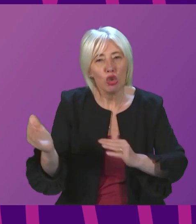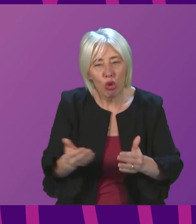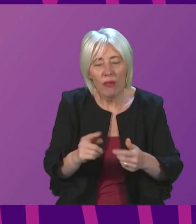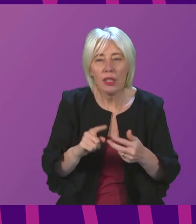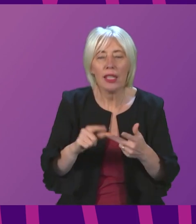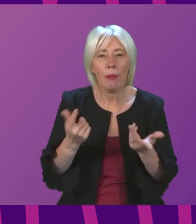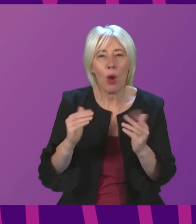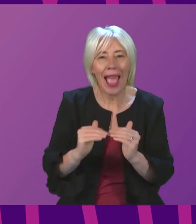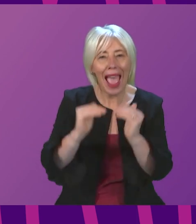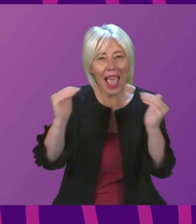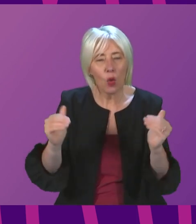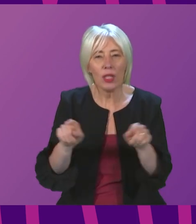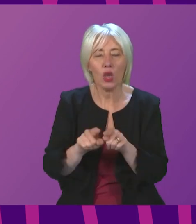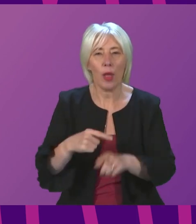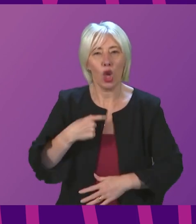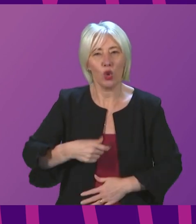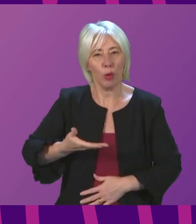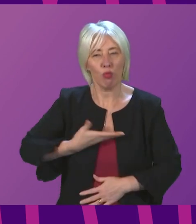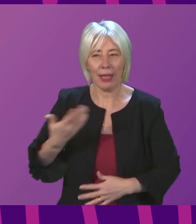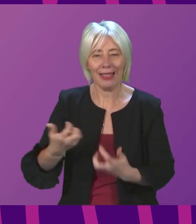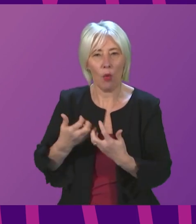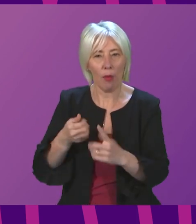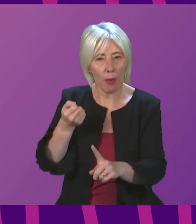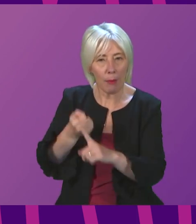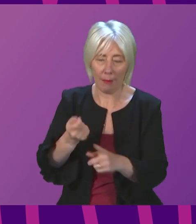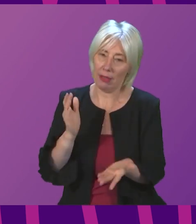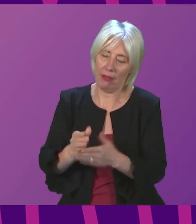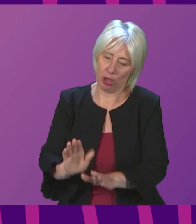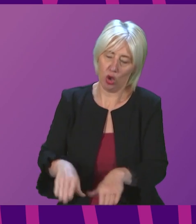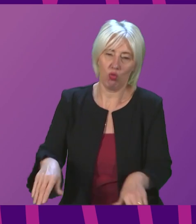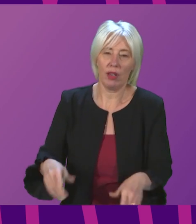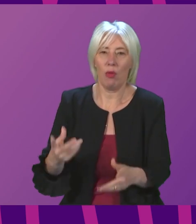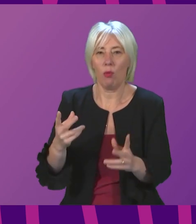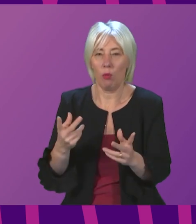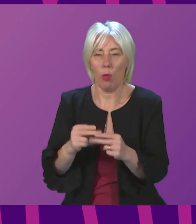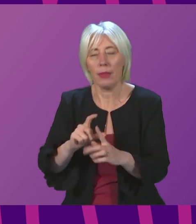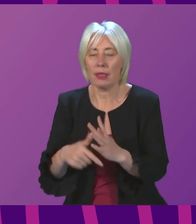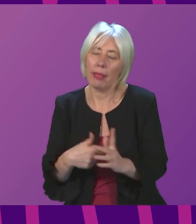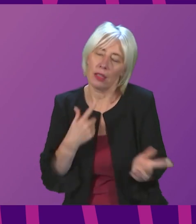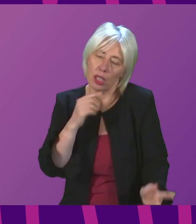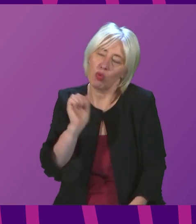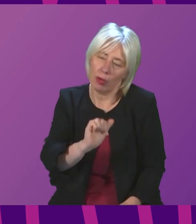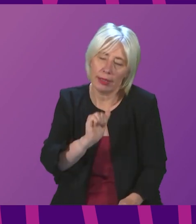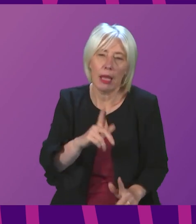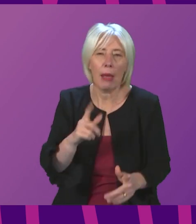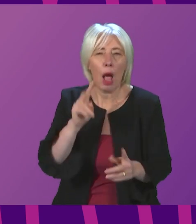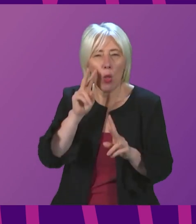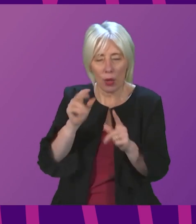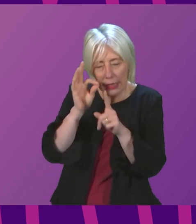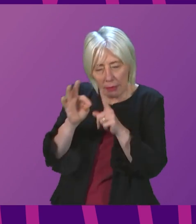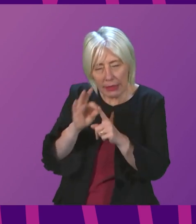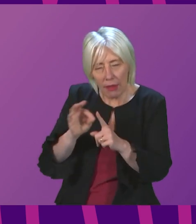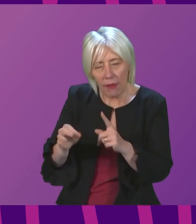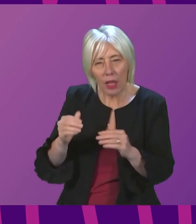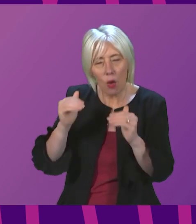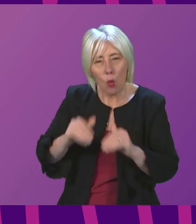equity and human rights impacts of children in particular with disabilities are well made. I will look into the specific issue about waiting